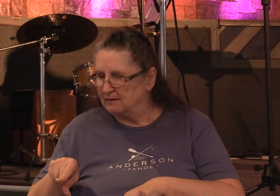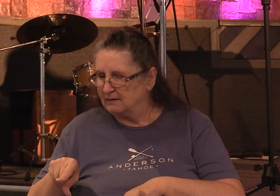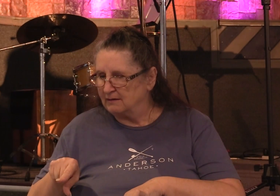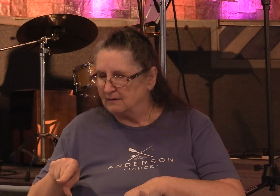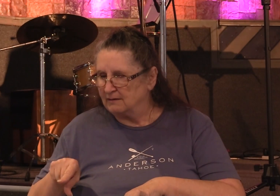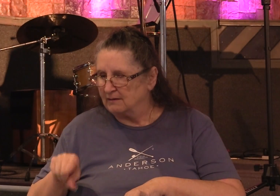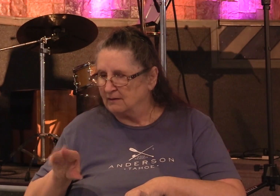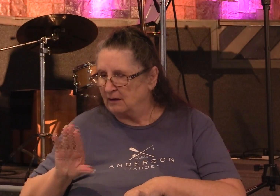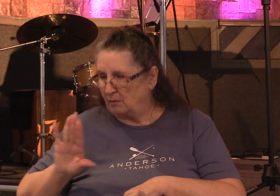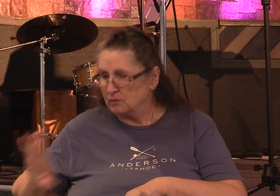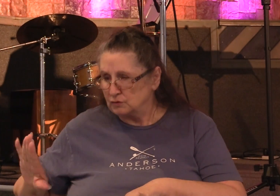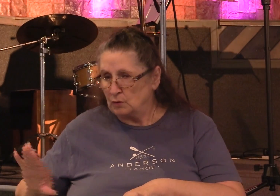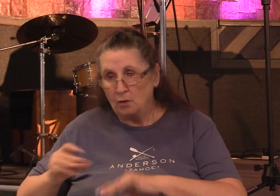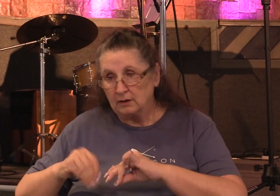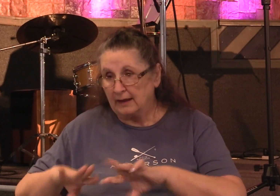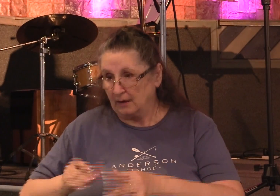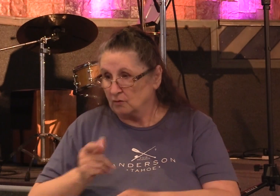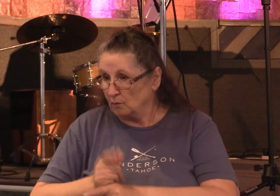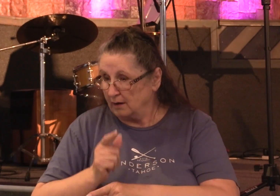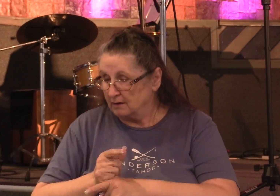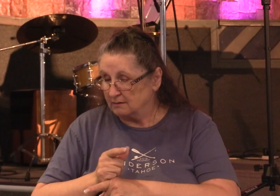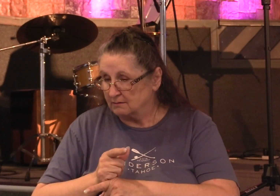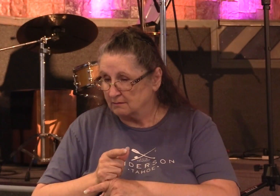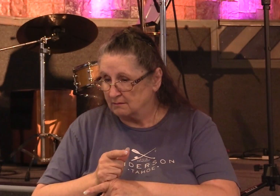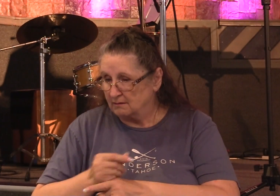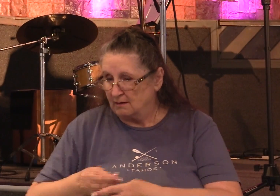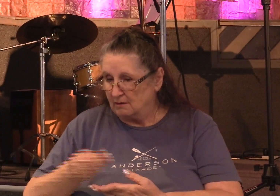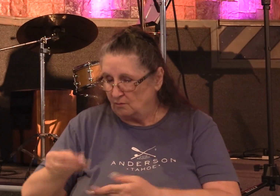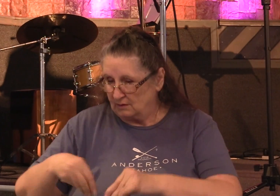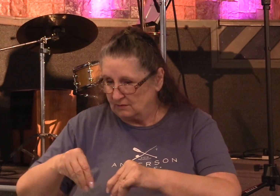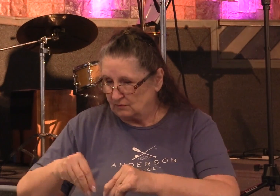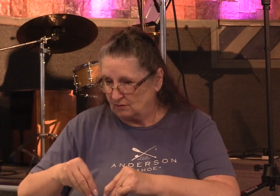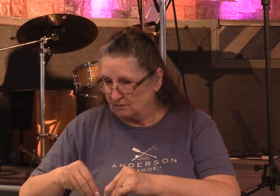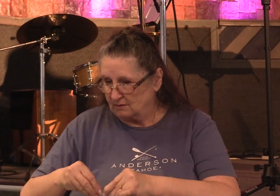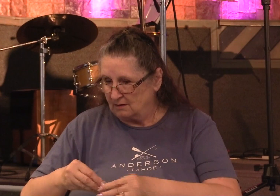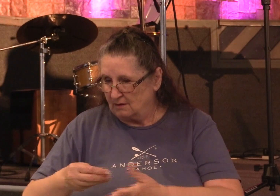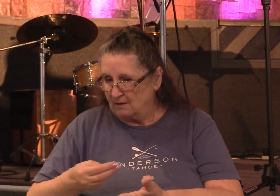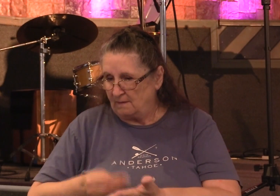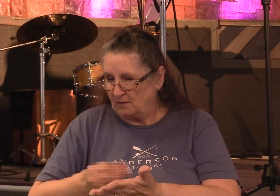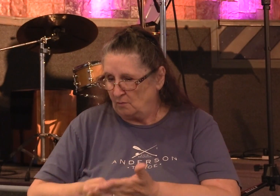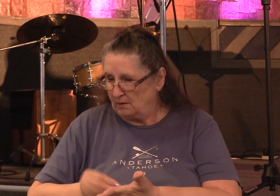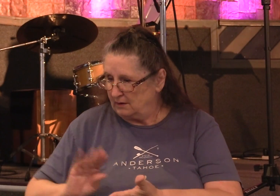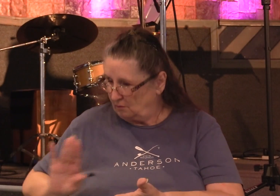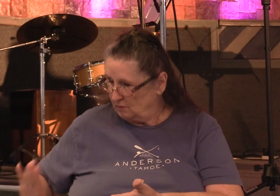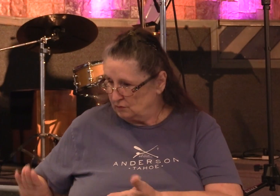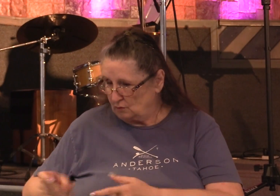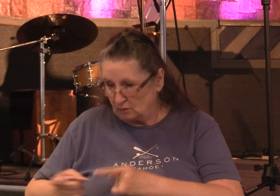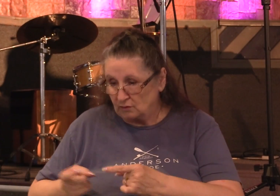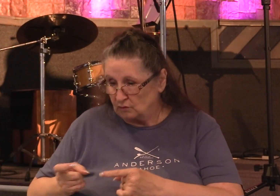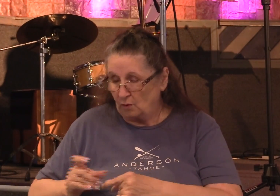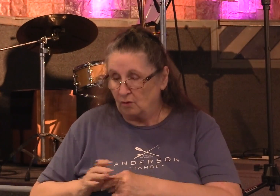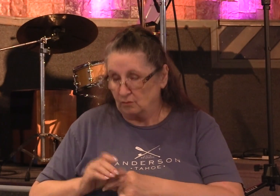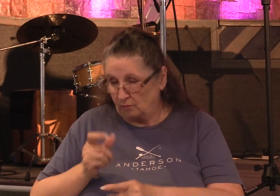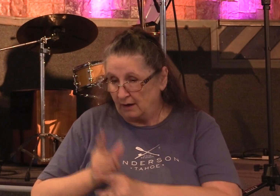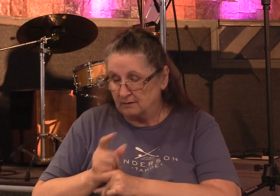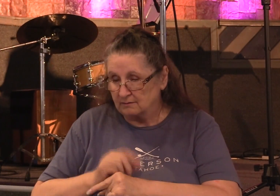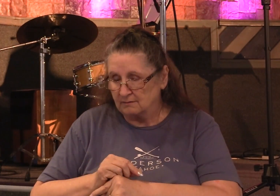not your own and after it was sold was it not in your own control why have you